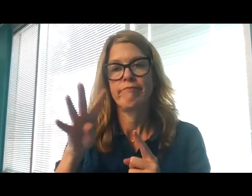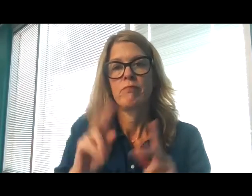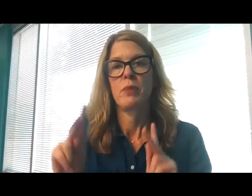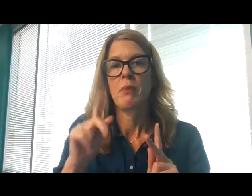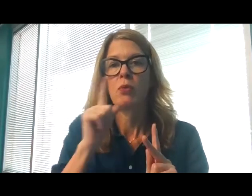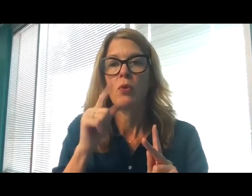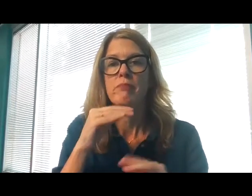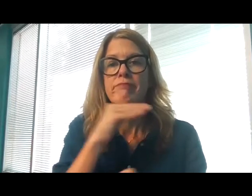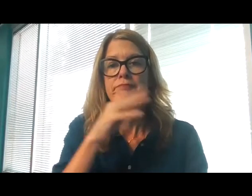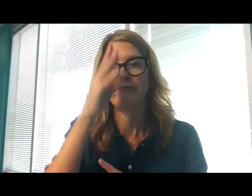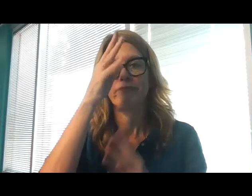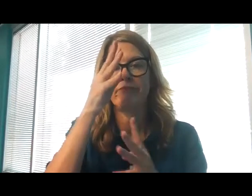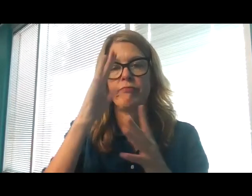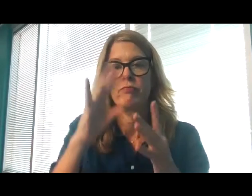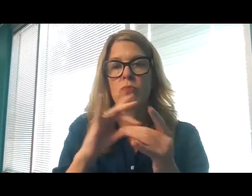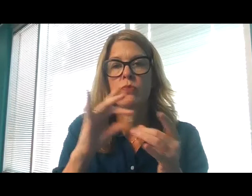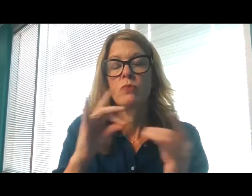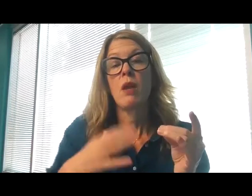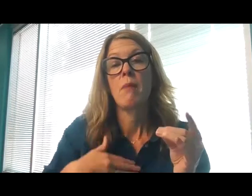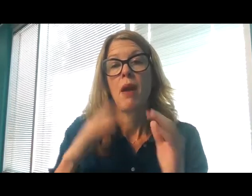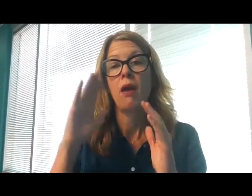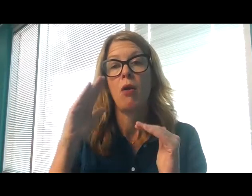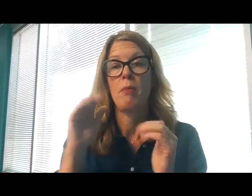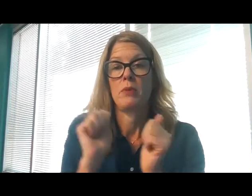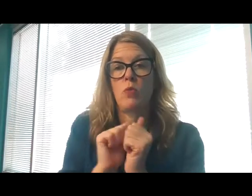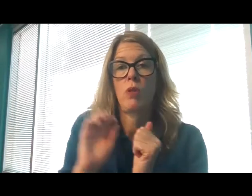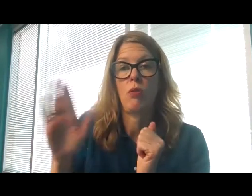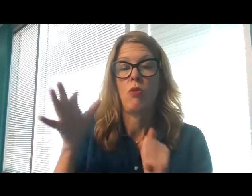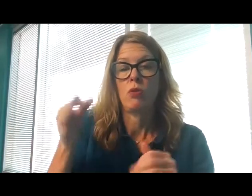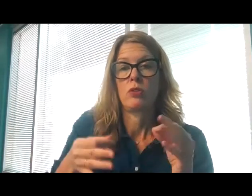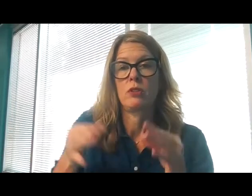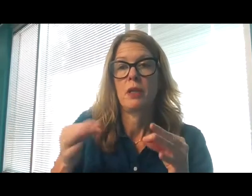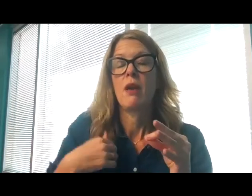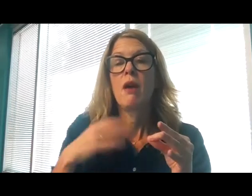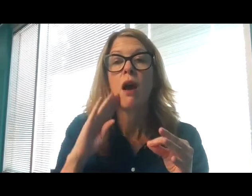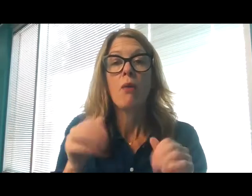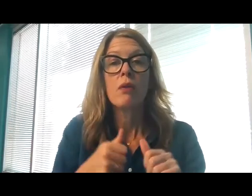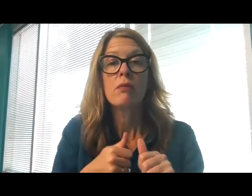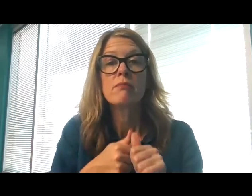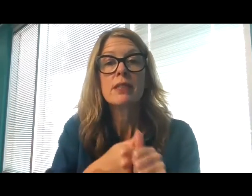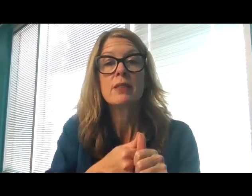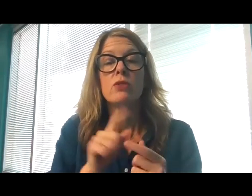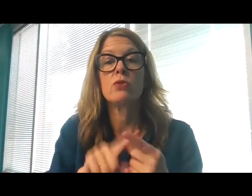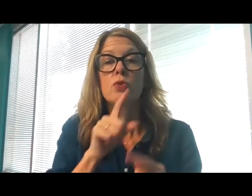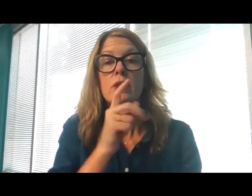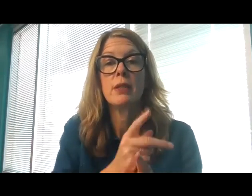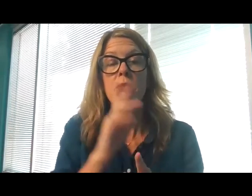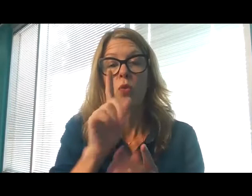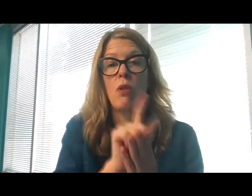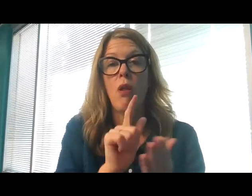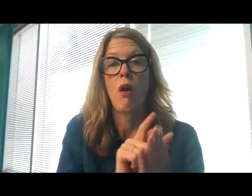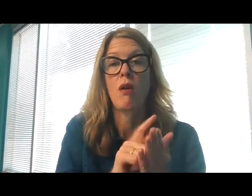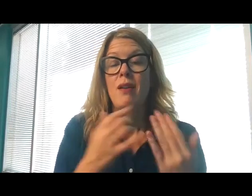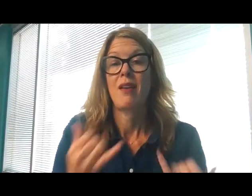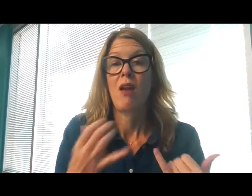mouth, for my hope is in your judgments. I shall continue to keep your law. I shall keep it forever